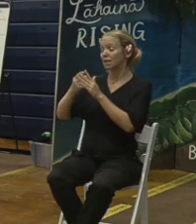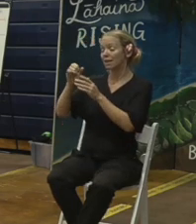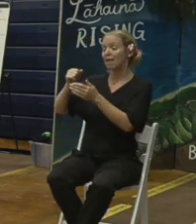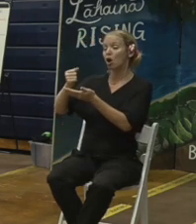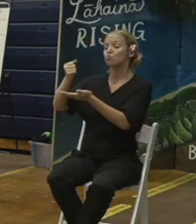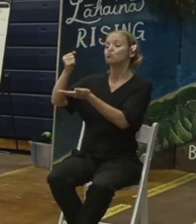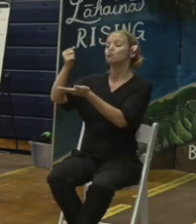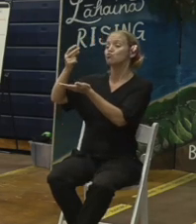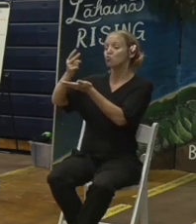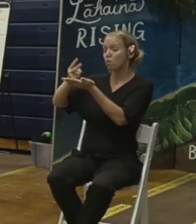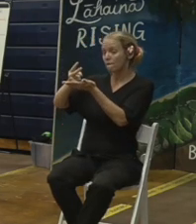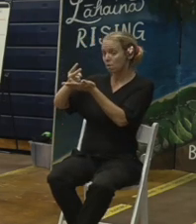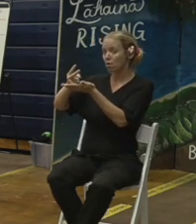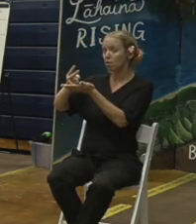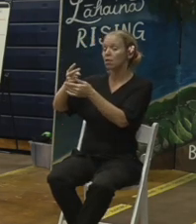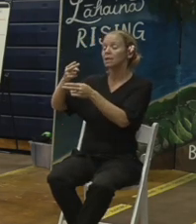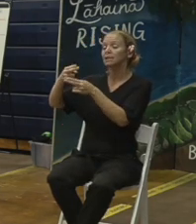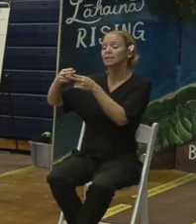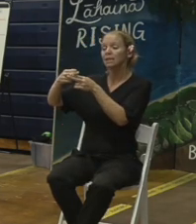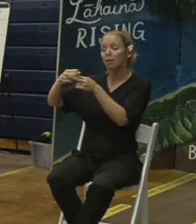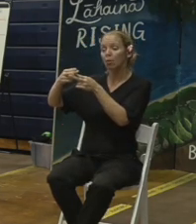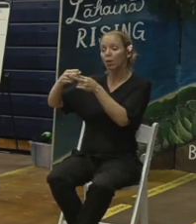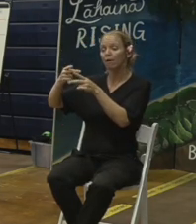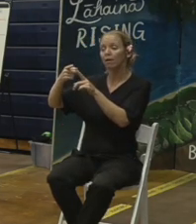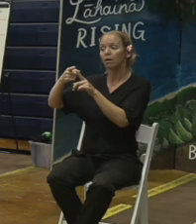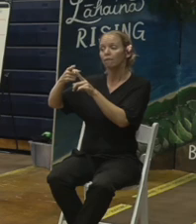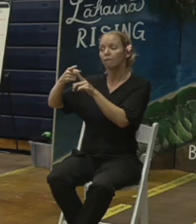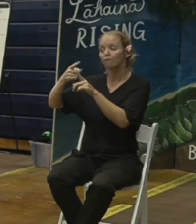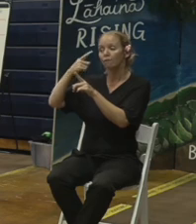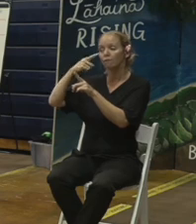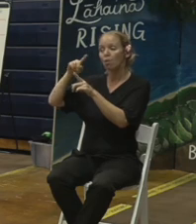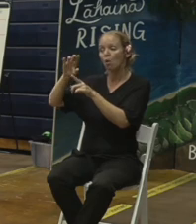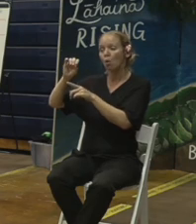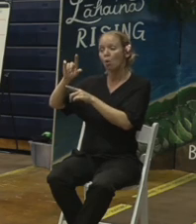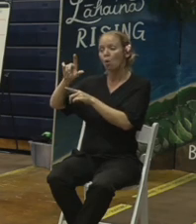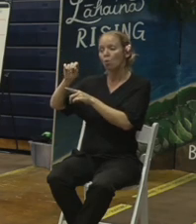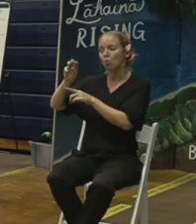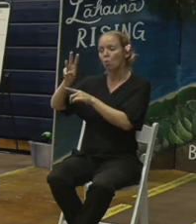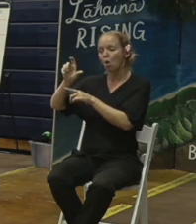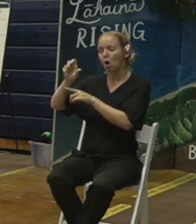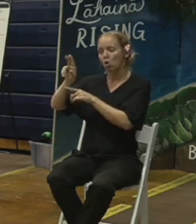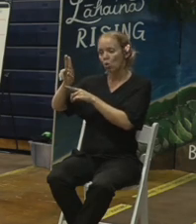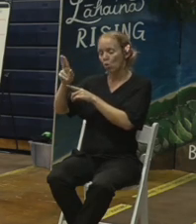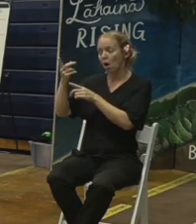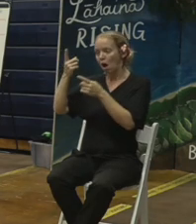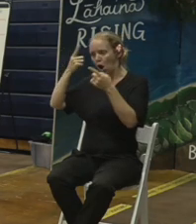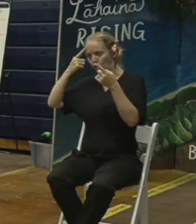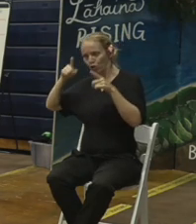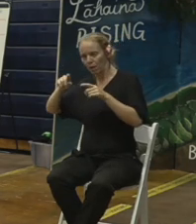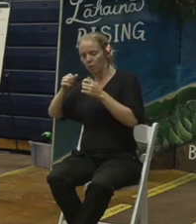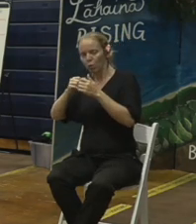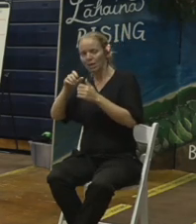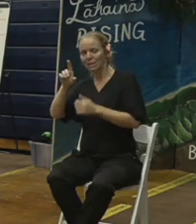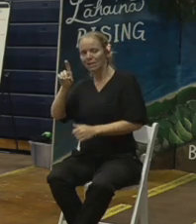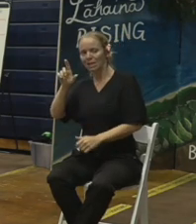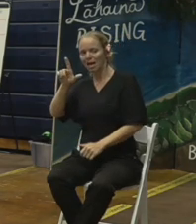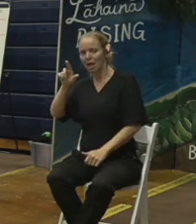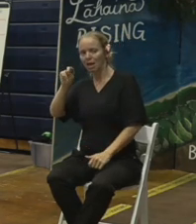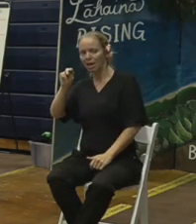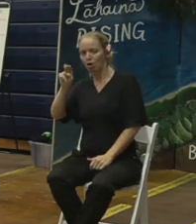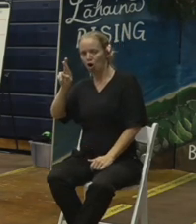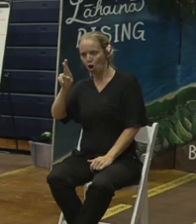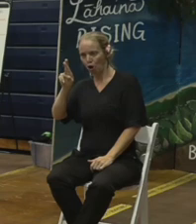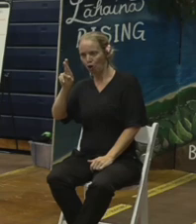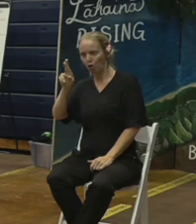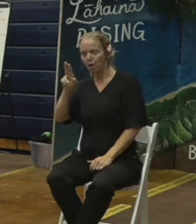of entry temporary as I mentioned before then it was an agreement between the county and army corps through